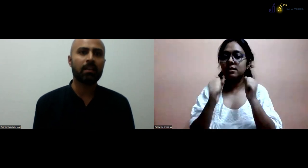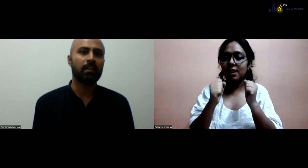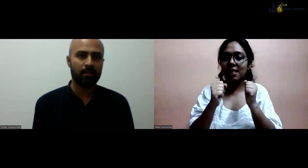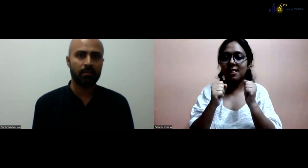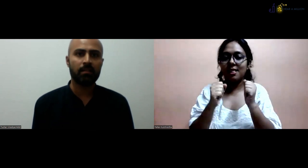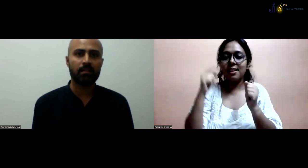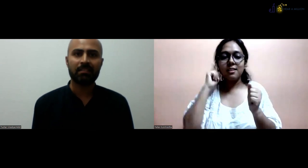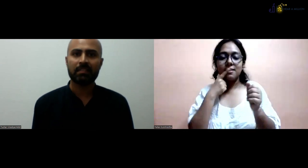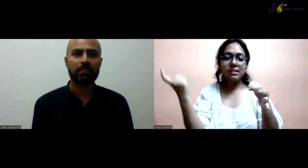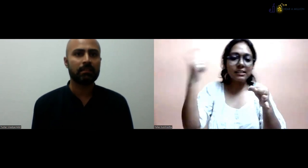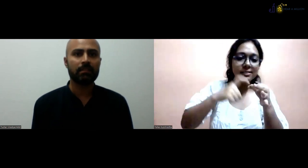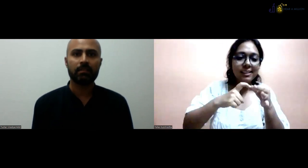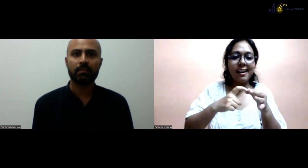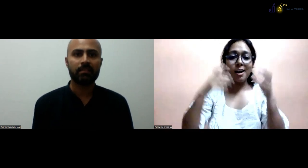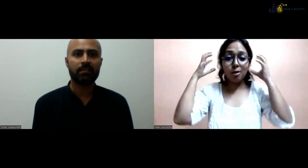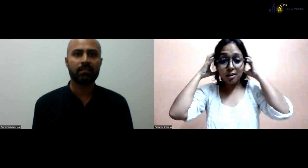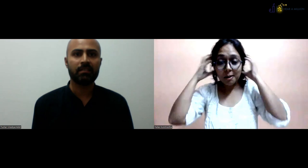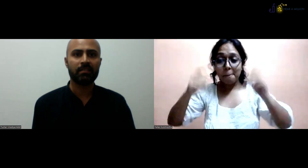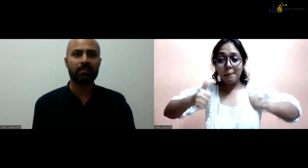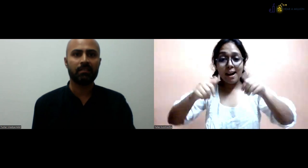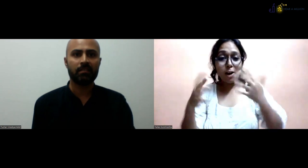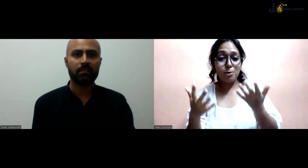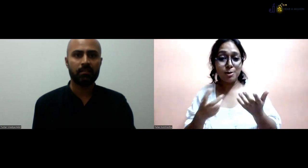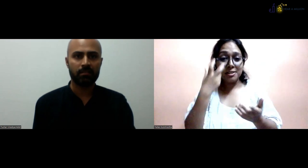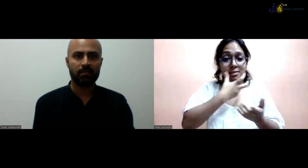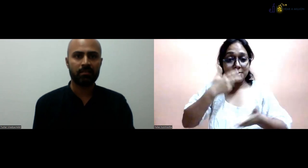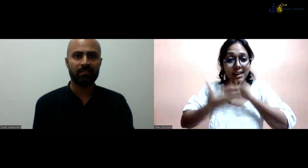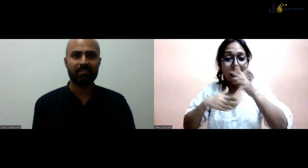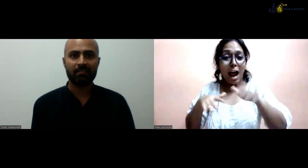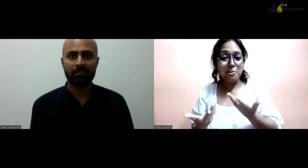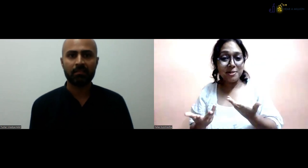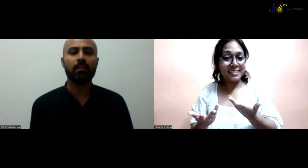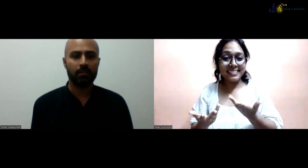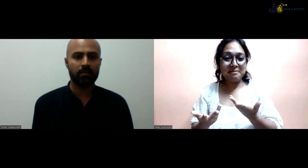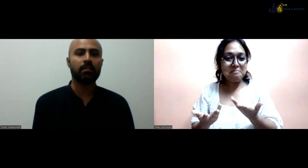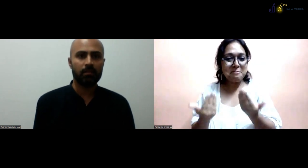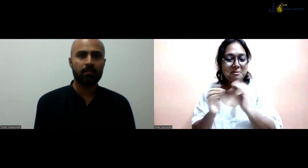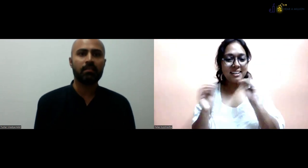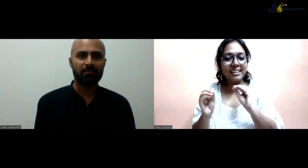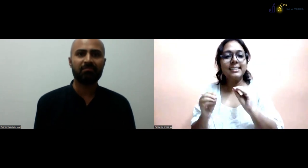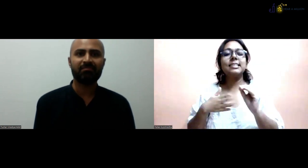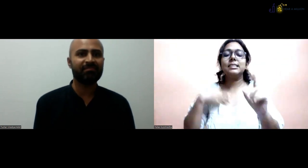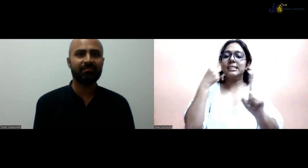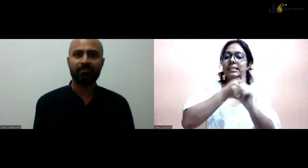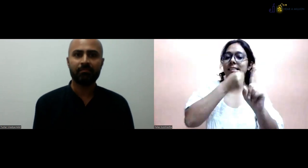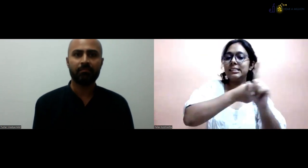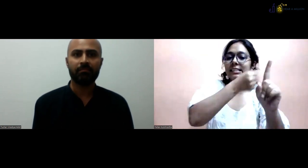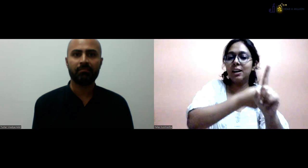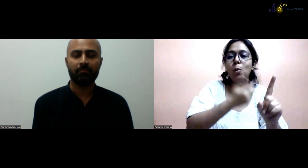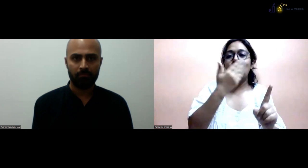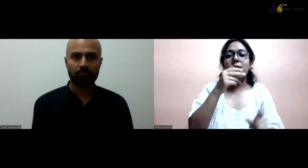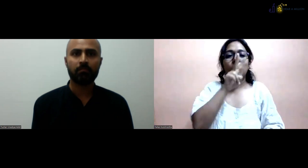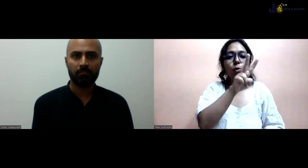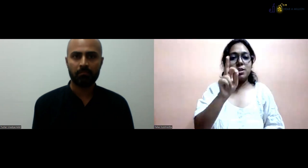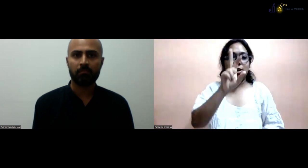biased and they just like to have a hearing people on the phone to teach the deaf students, you know, how